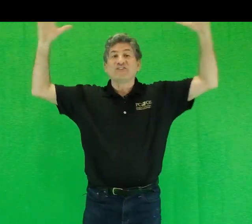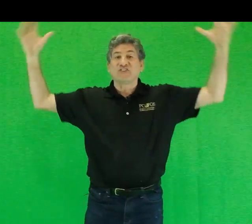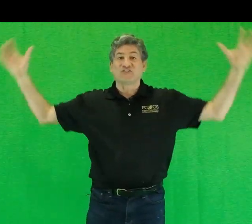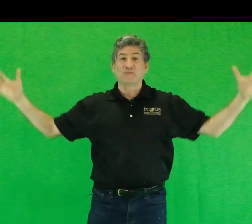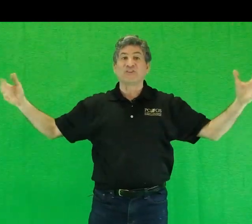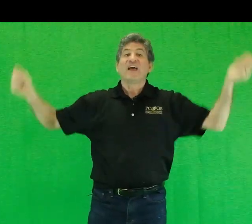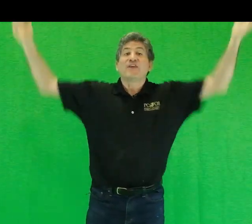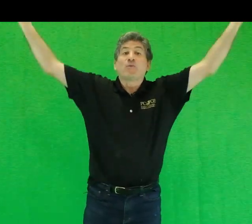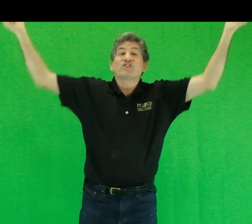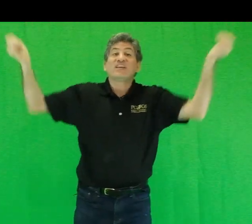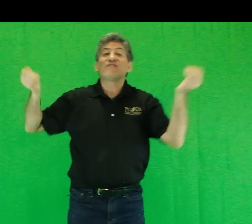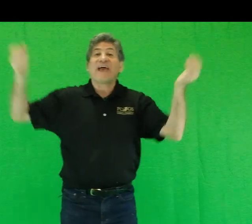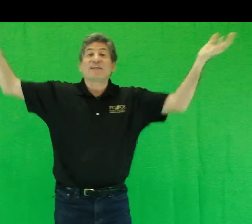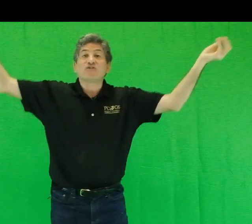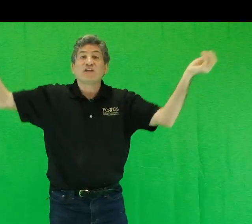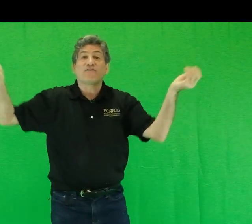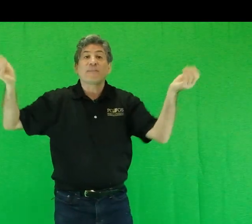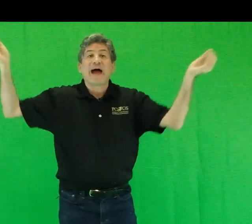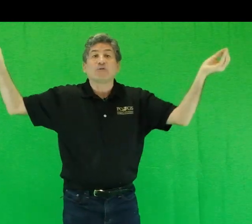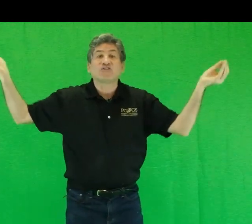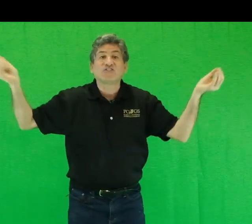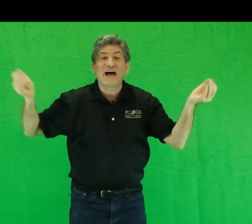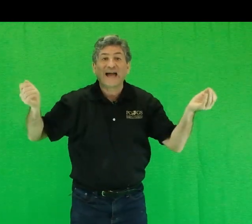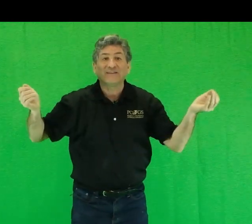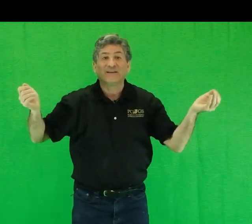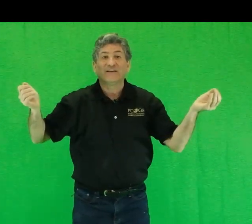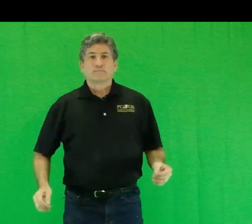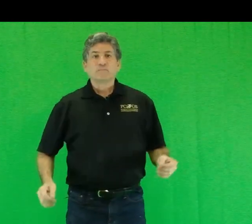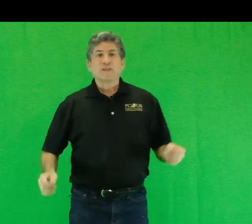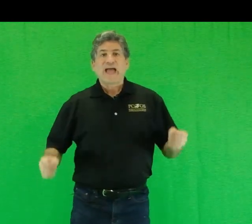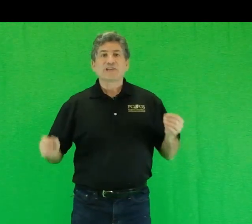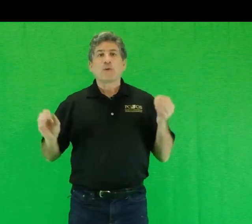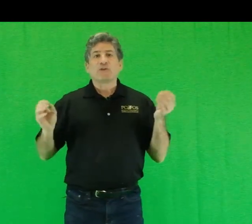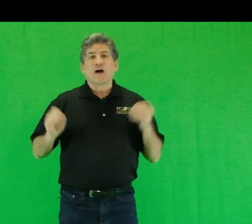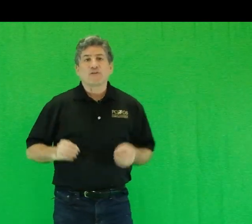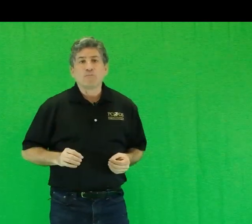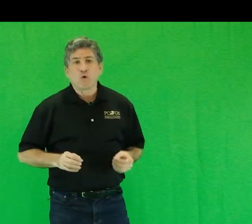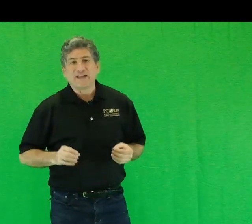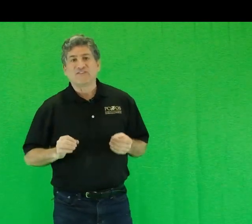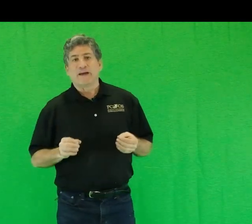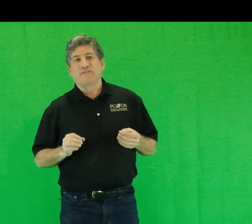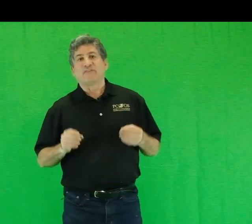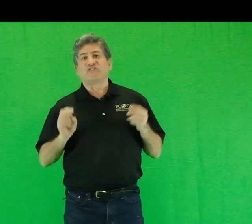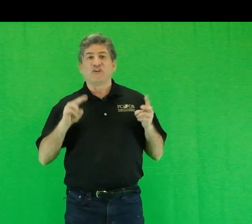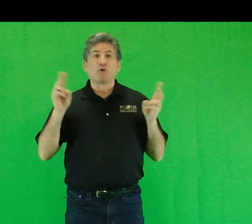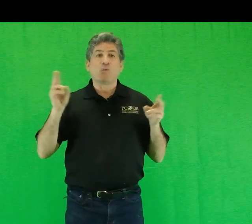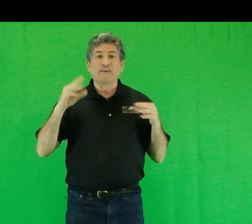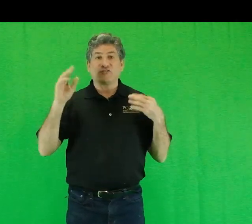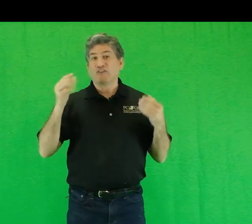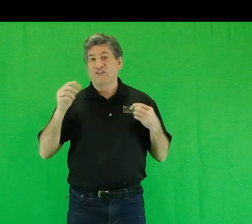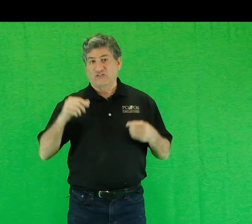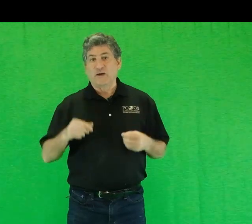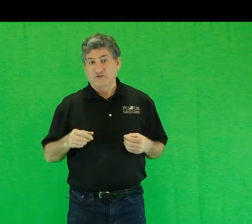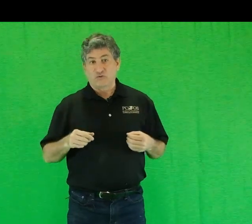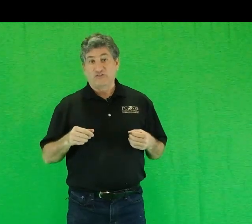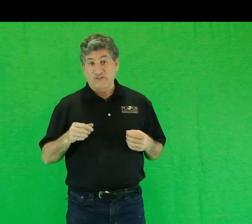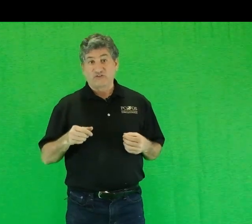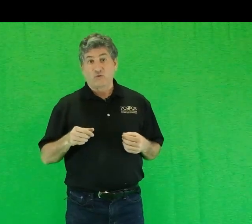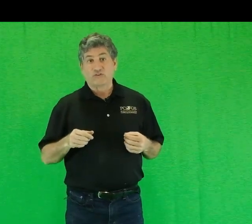systems that receive energy from outside. As we will cover more in depth in the zero waste physics modules in this course,